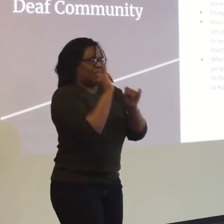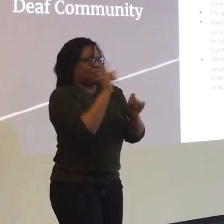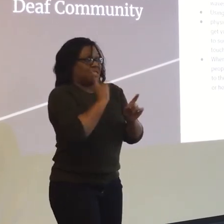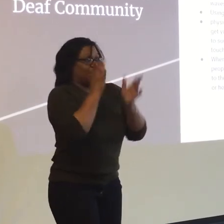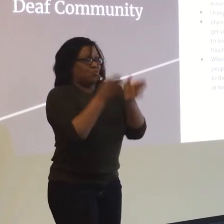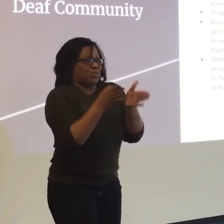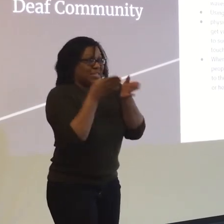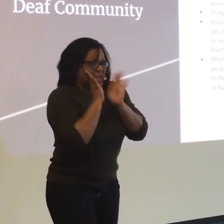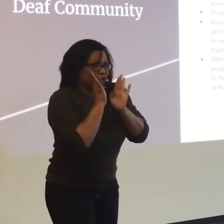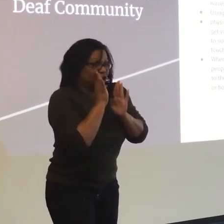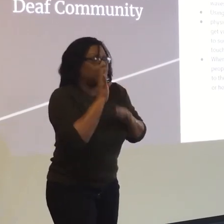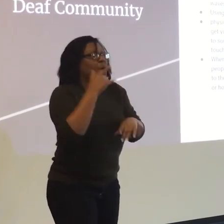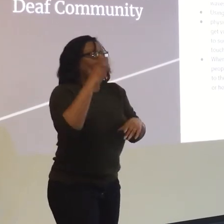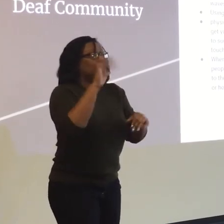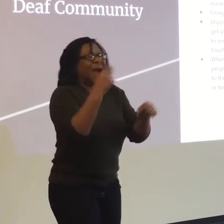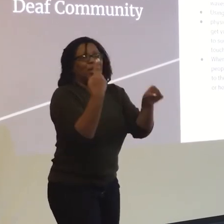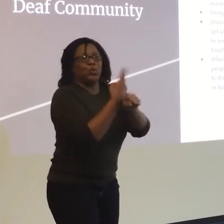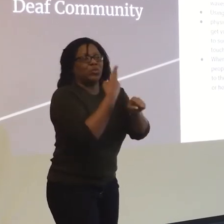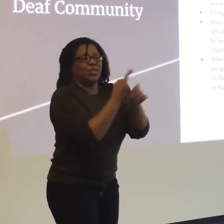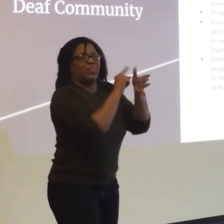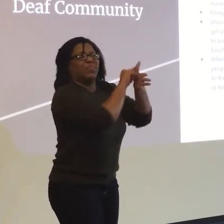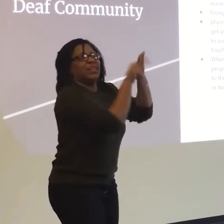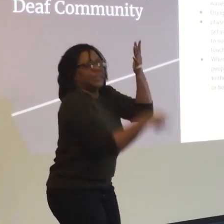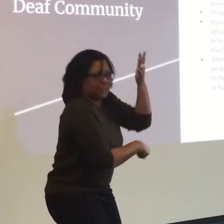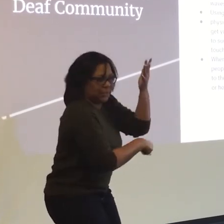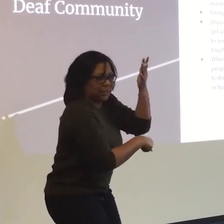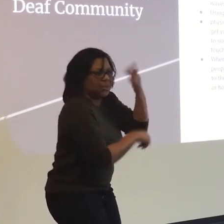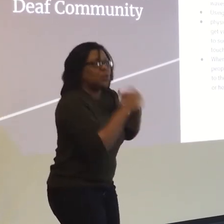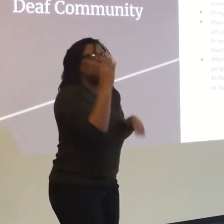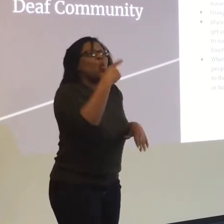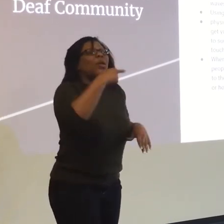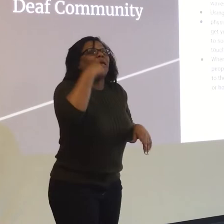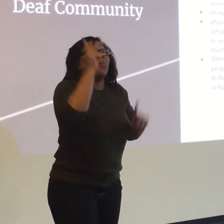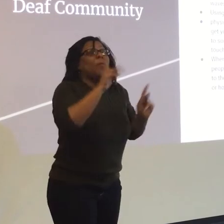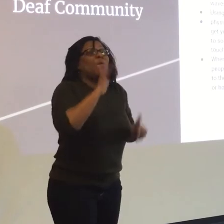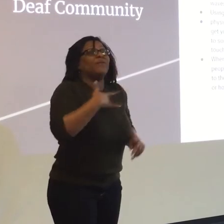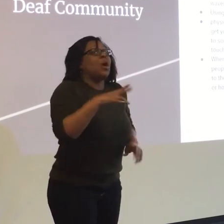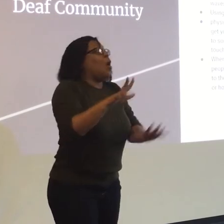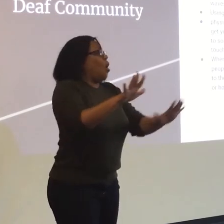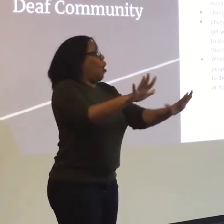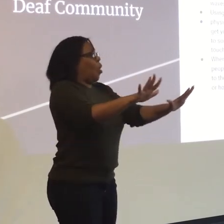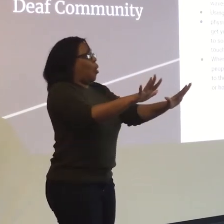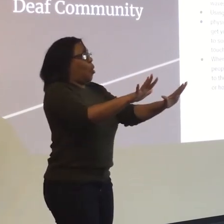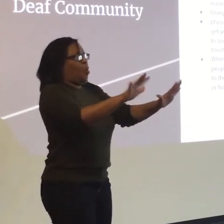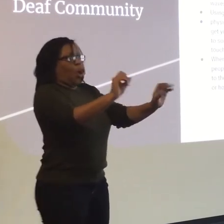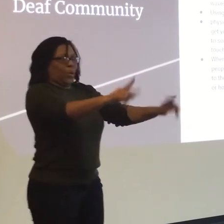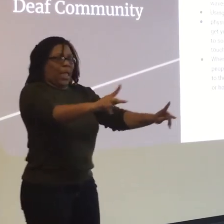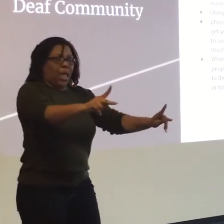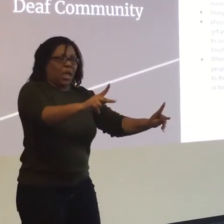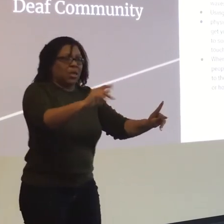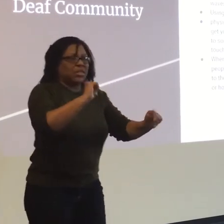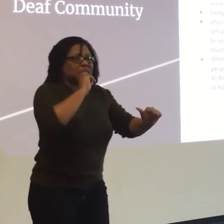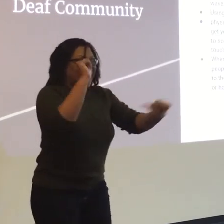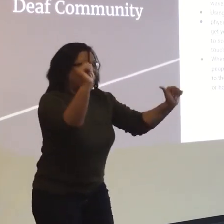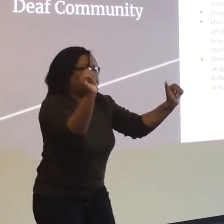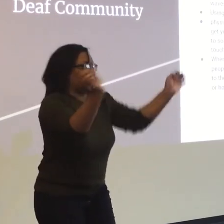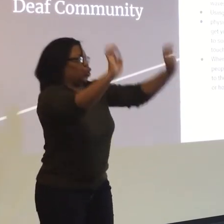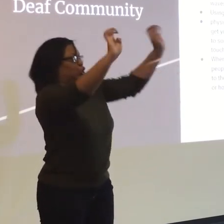people, that there is a deaf person in the area and this is how you get their attention. That way you do not